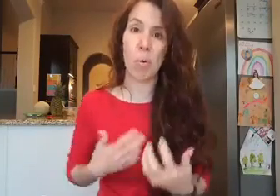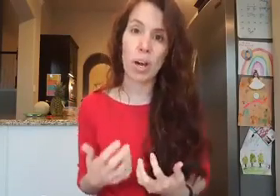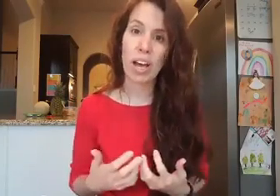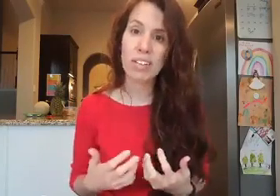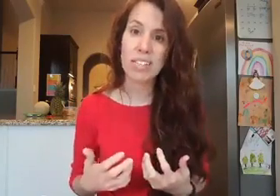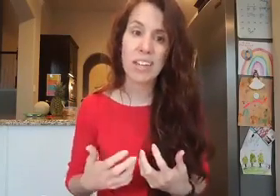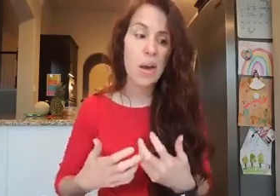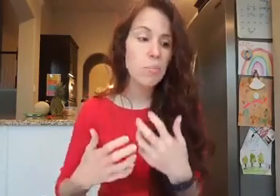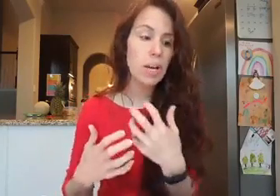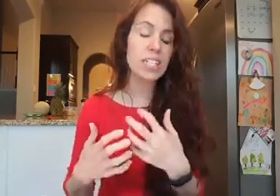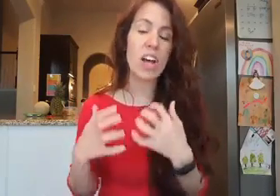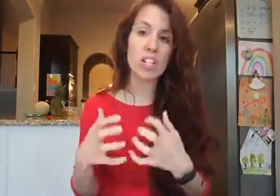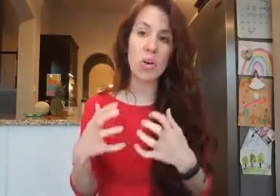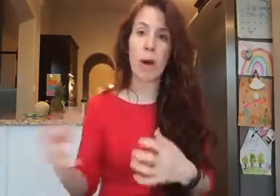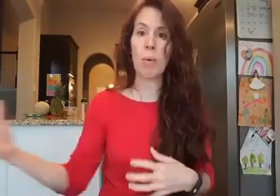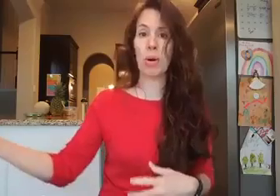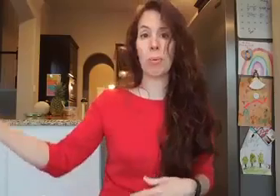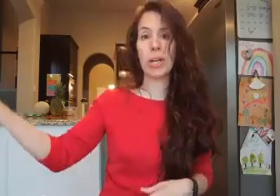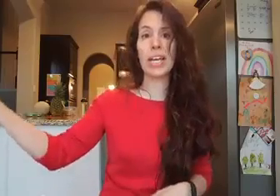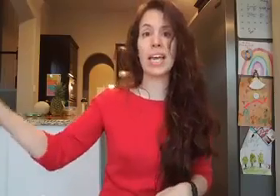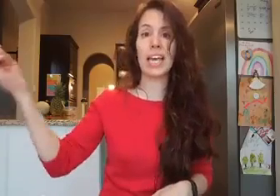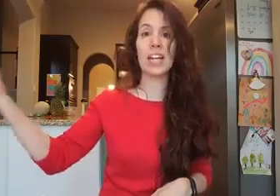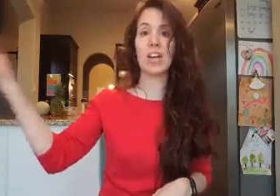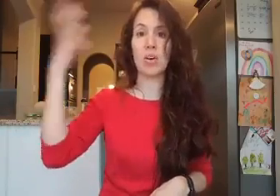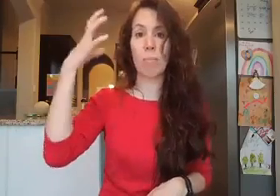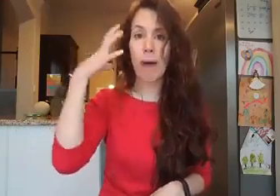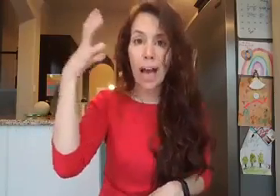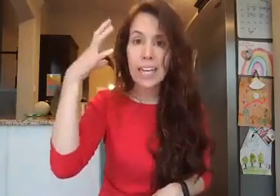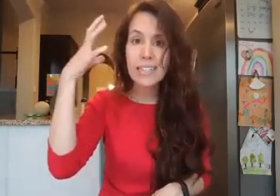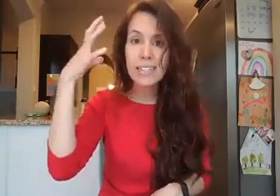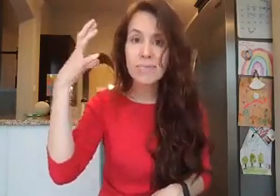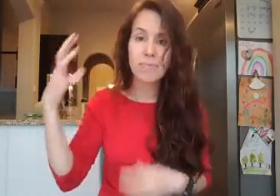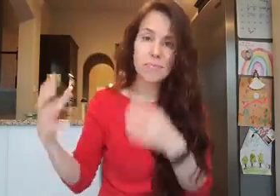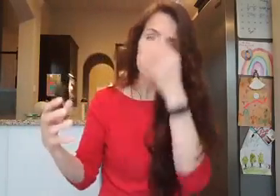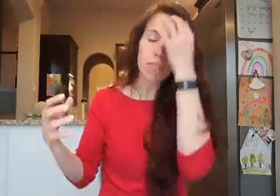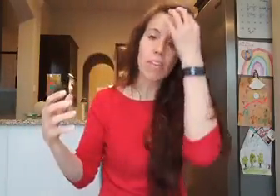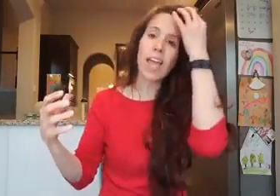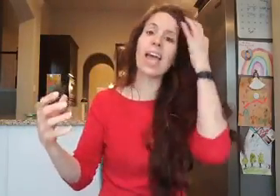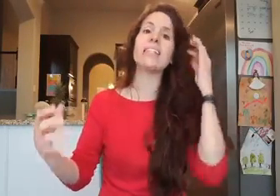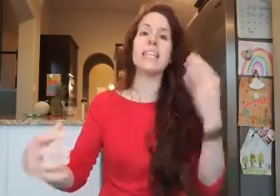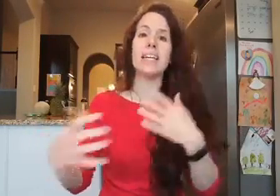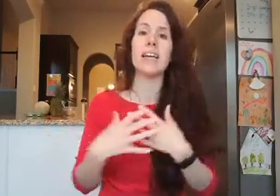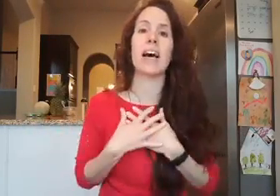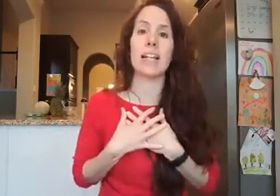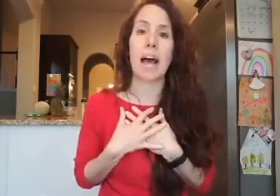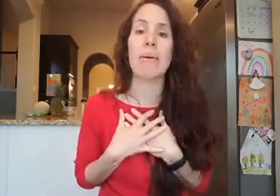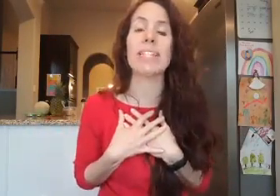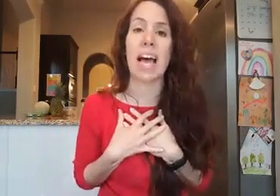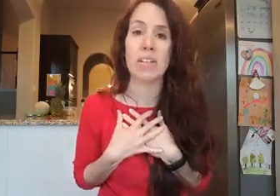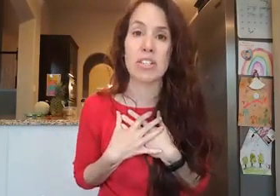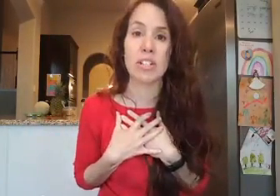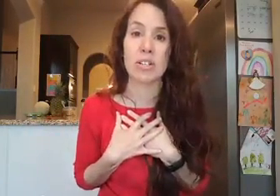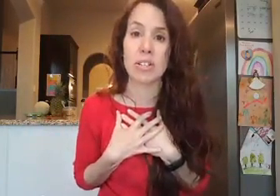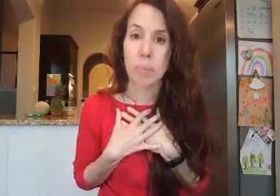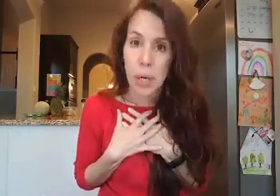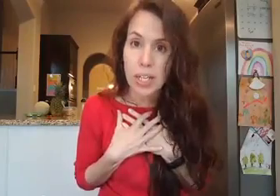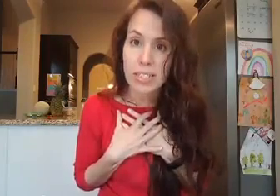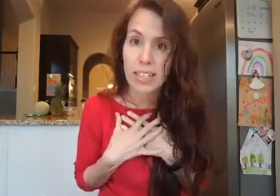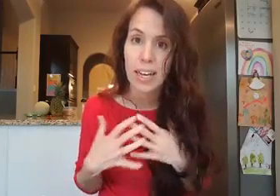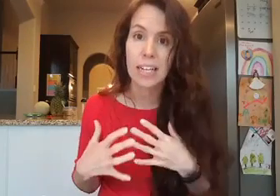workouts, but it's also about what you're putting in your mind and allowing down into your spirit and